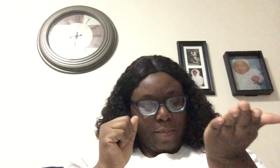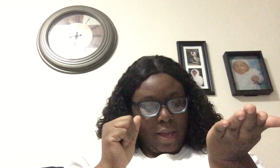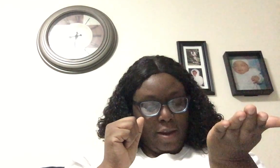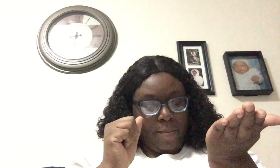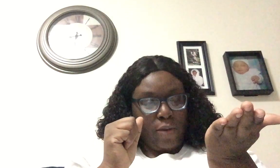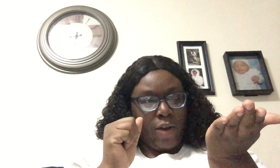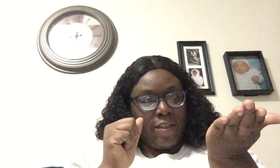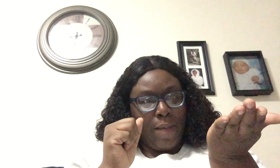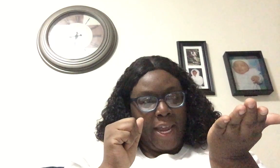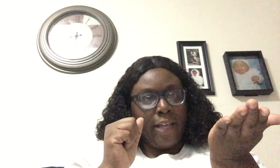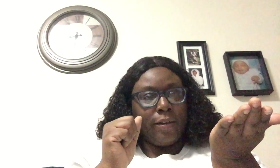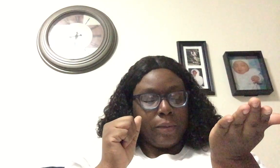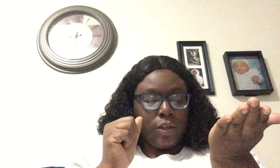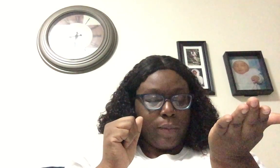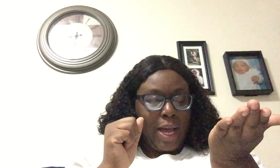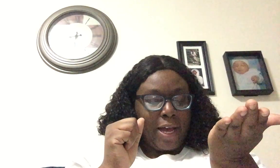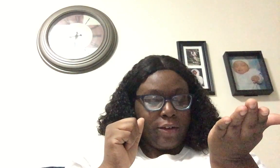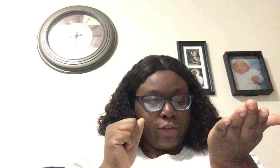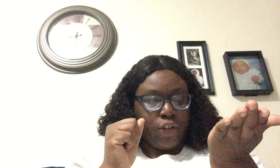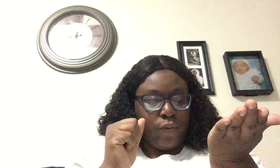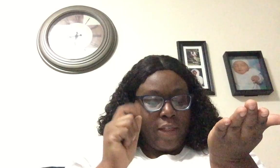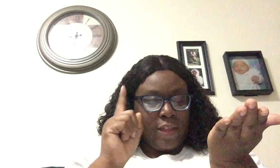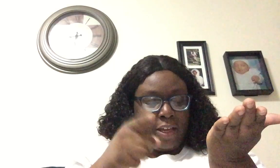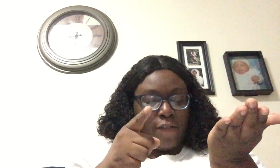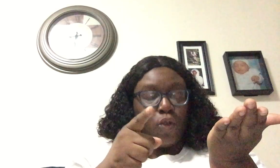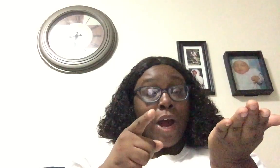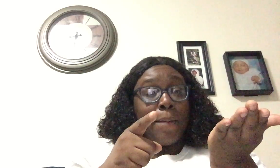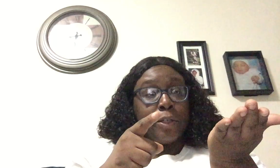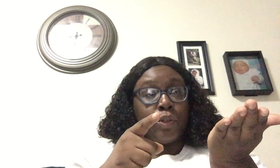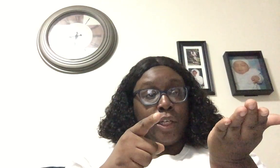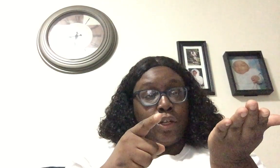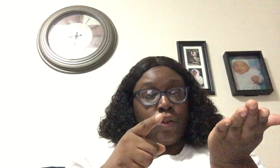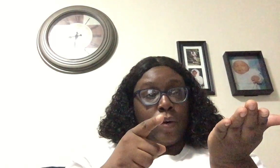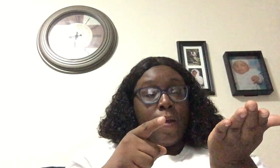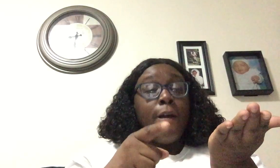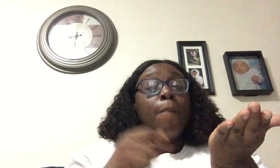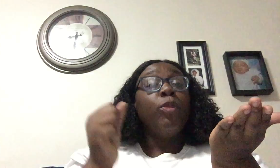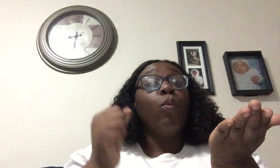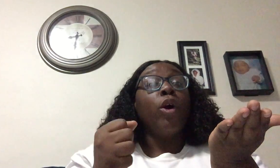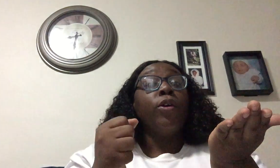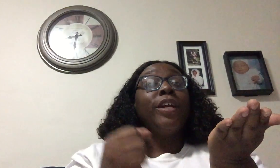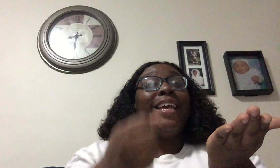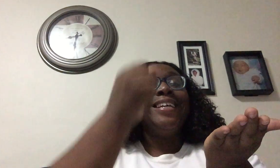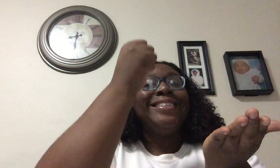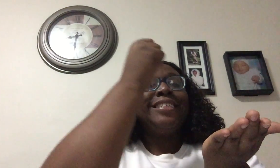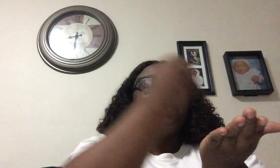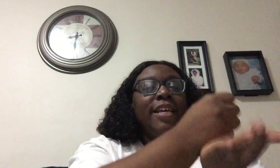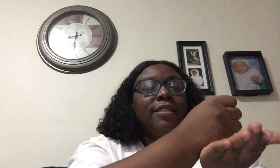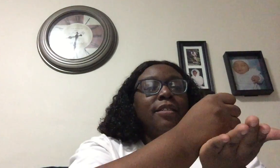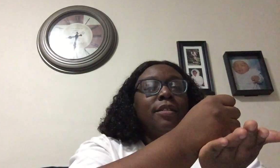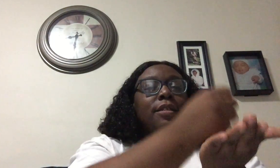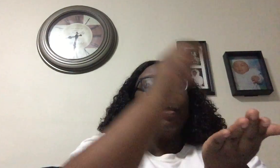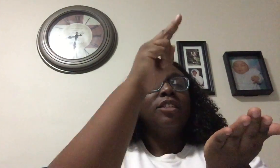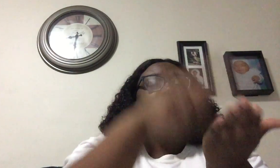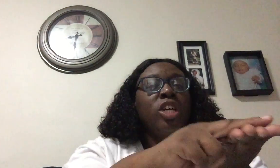bit. I'm going to raise my hand up a little bit higher too and then give you an opportunity to do it. The word is sit. T.